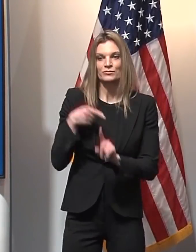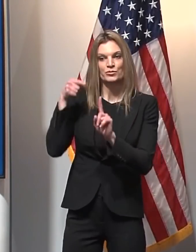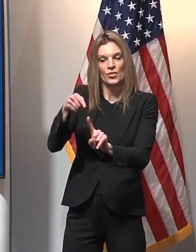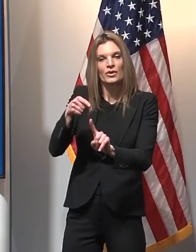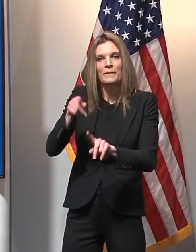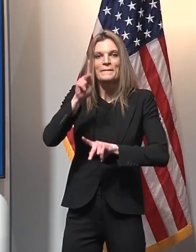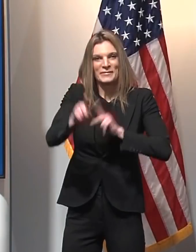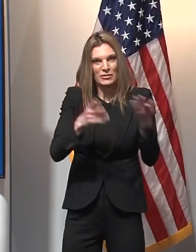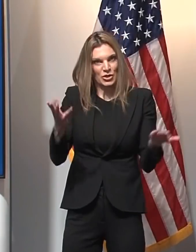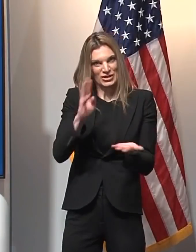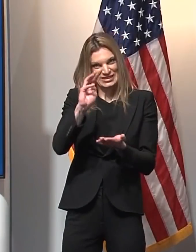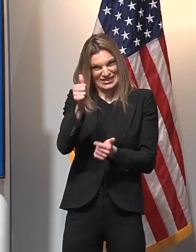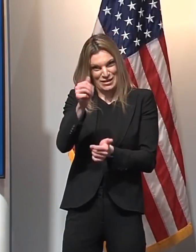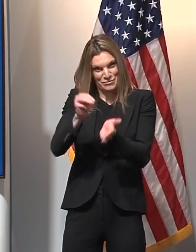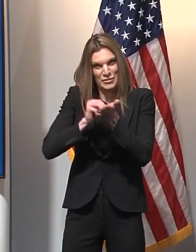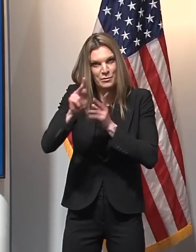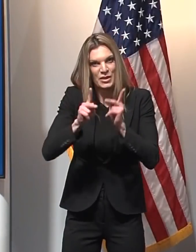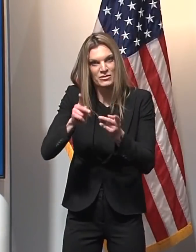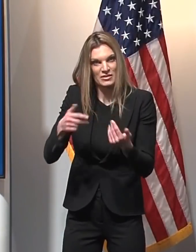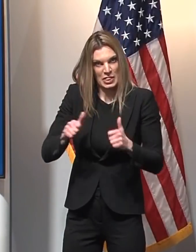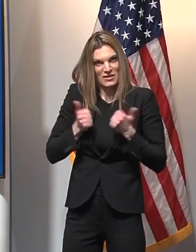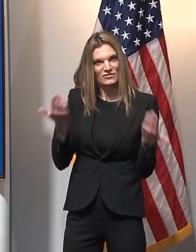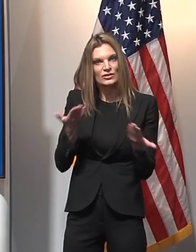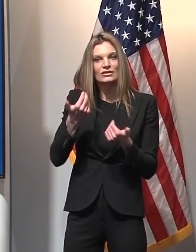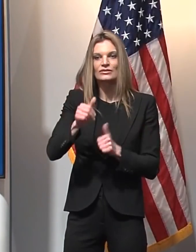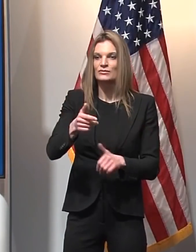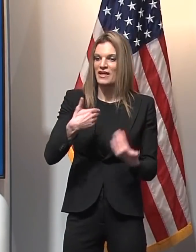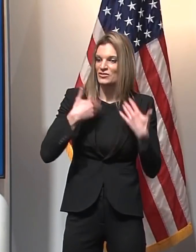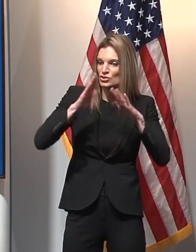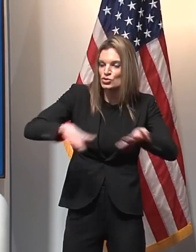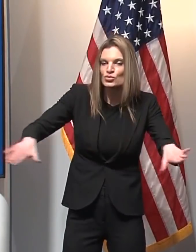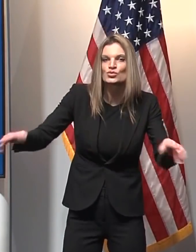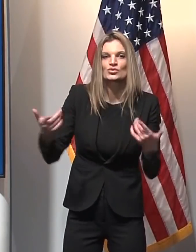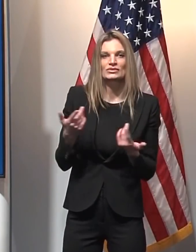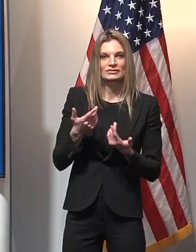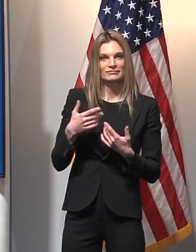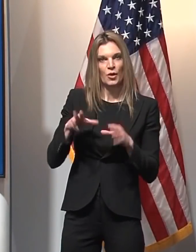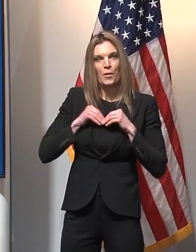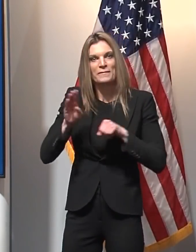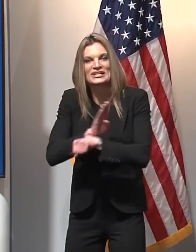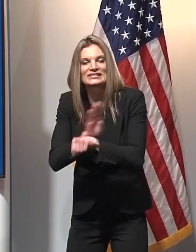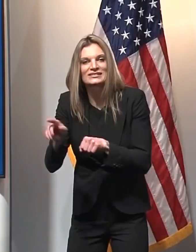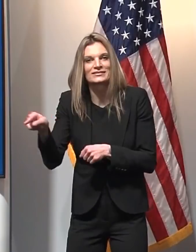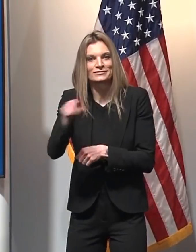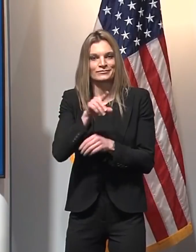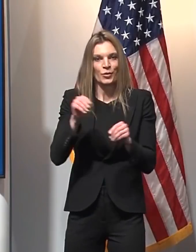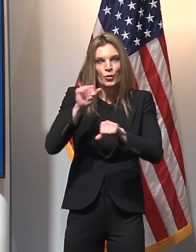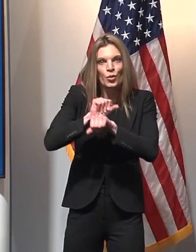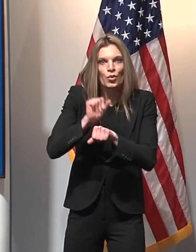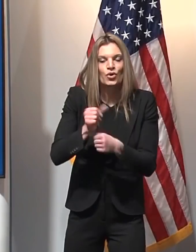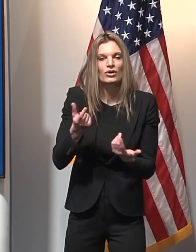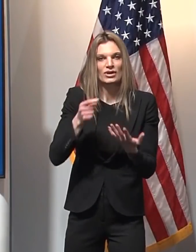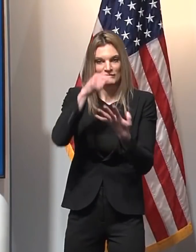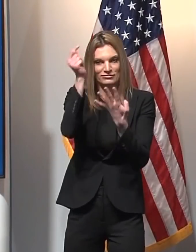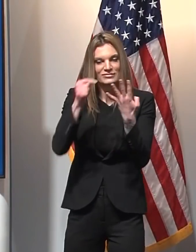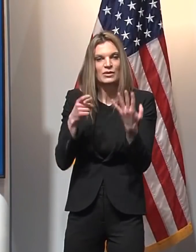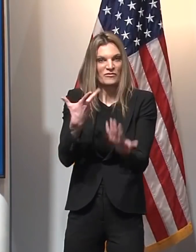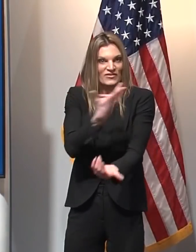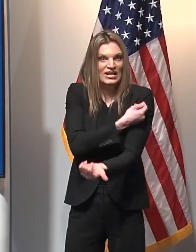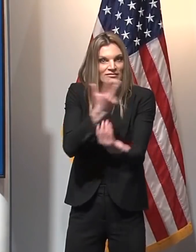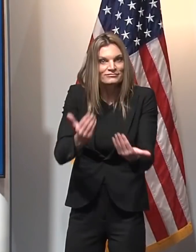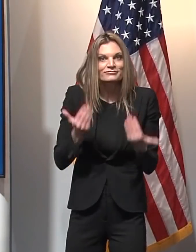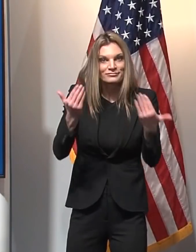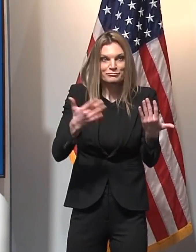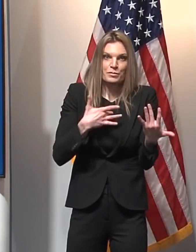10 million people, anyone who's a parent, anyone who owns a business, anyone who's been out of work, anyone who wants a vaccine,